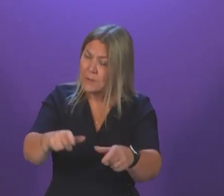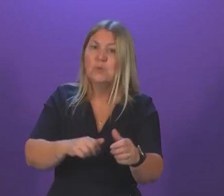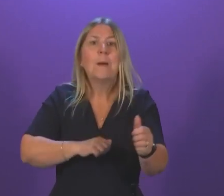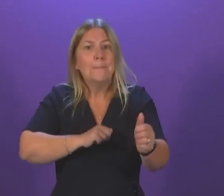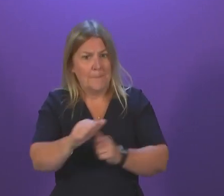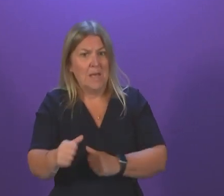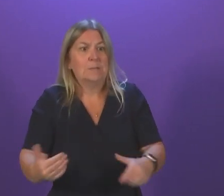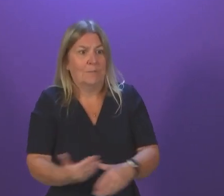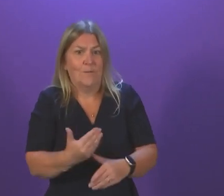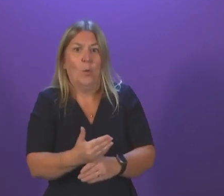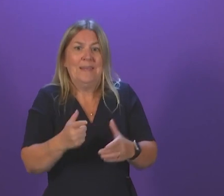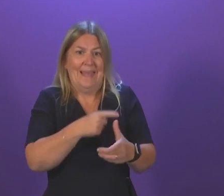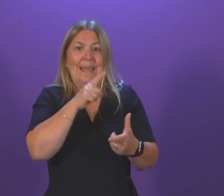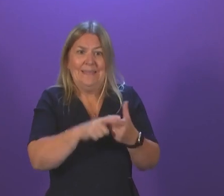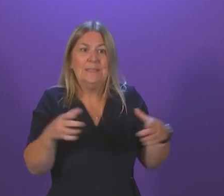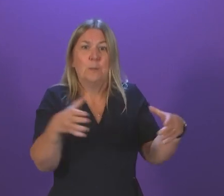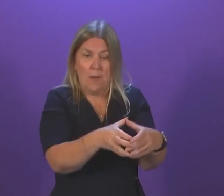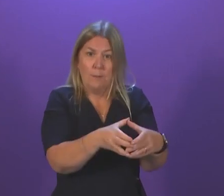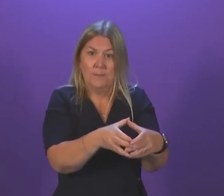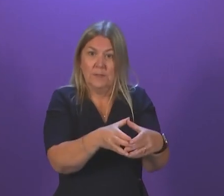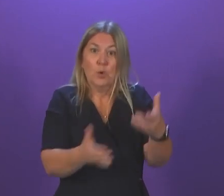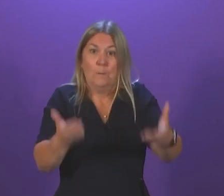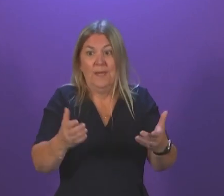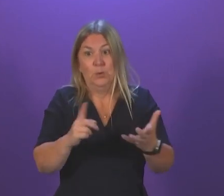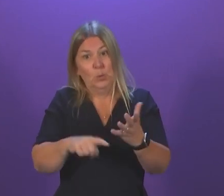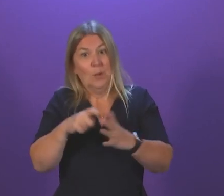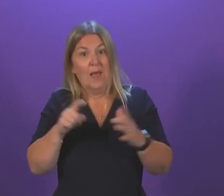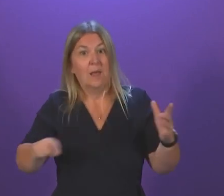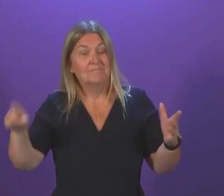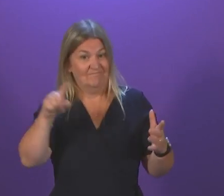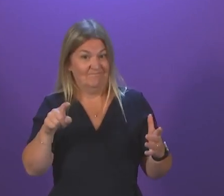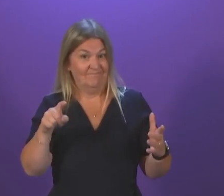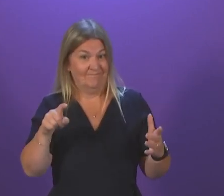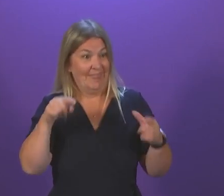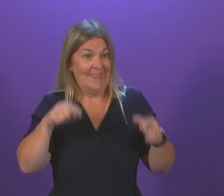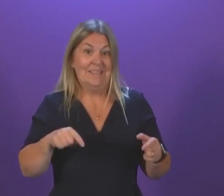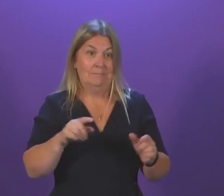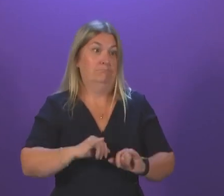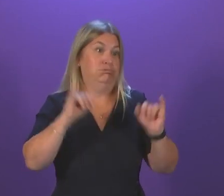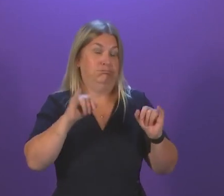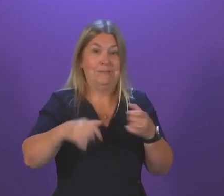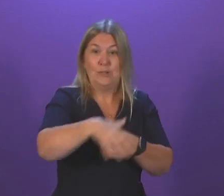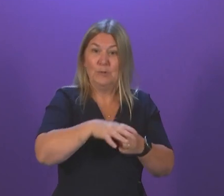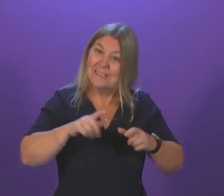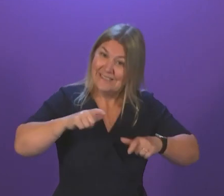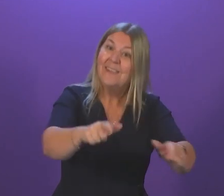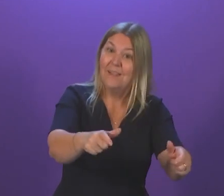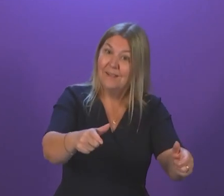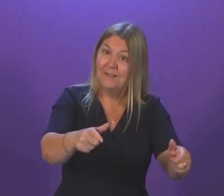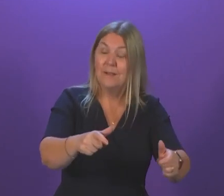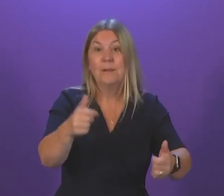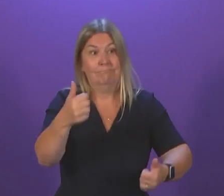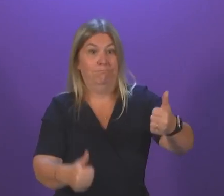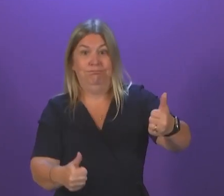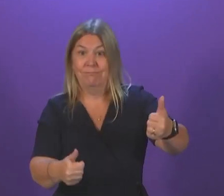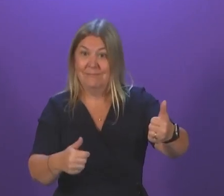performing A&E departments anywhere in the UK, even in these difficult circumstances, which suggests that the actions we are taking, while